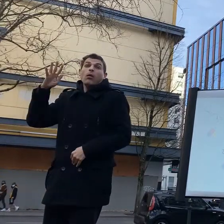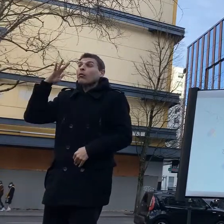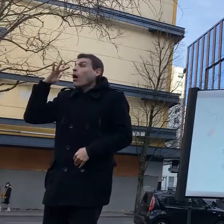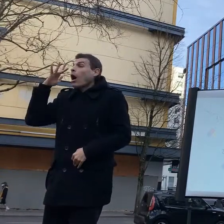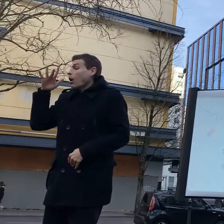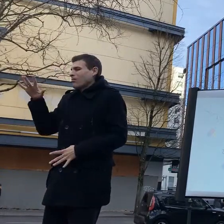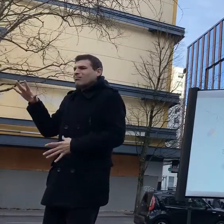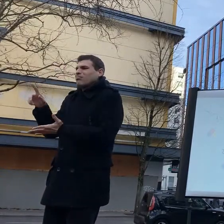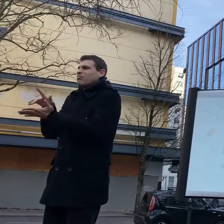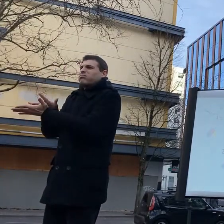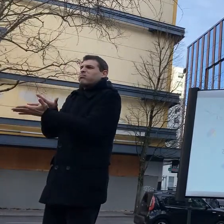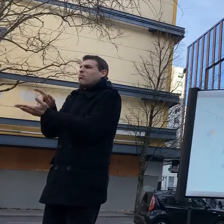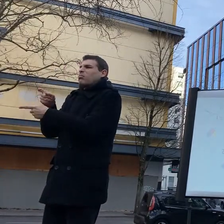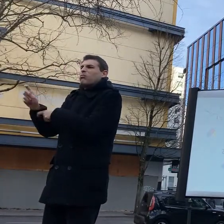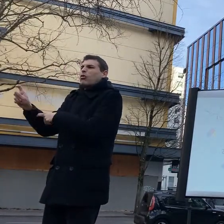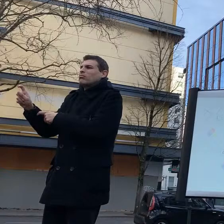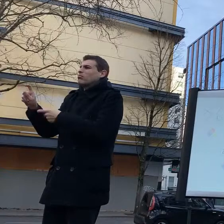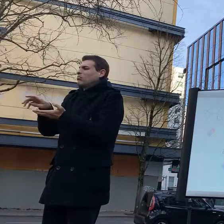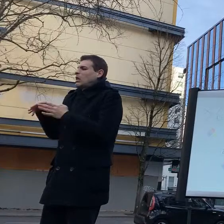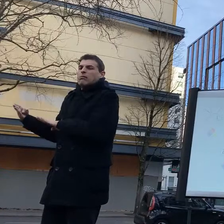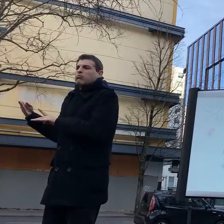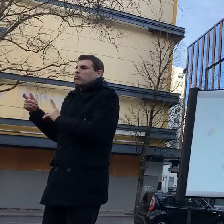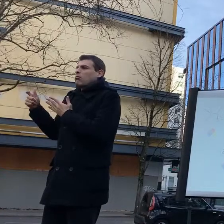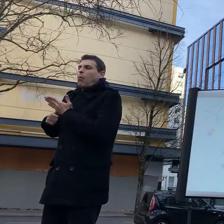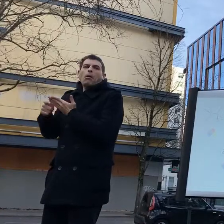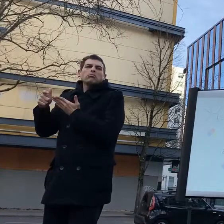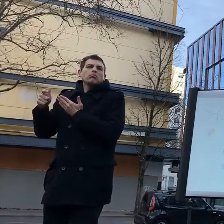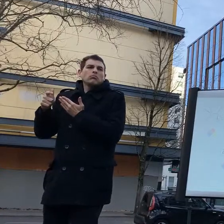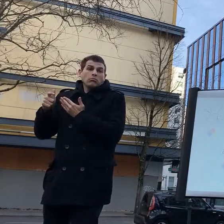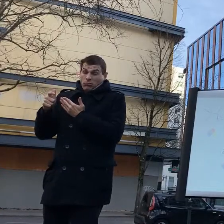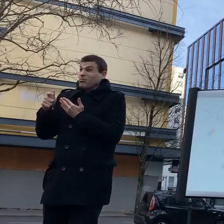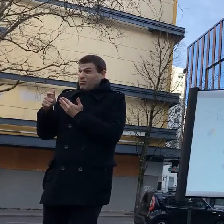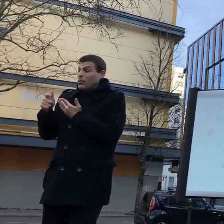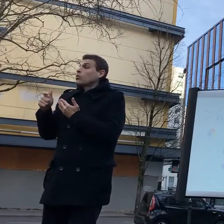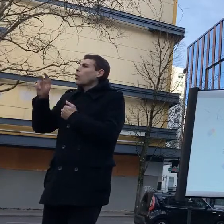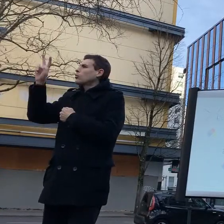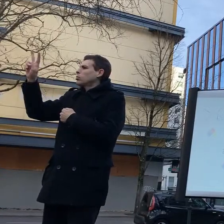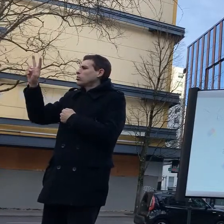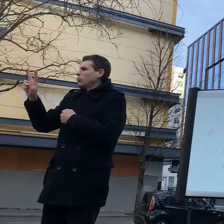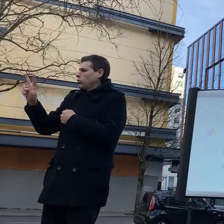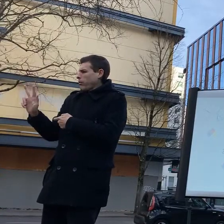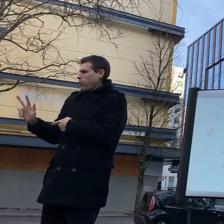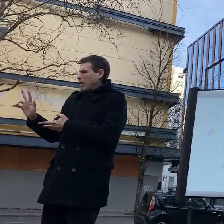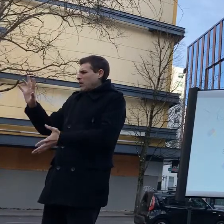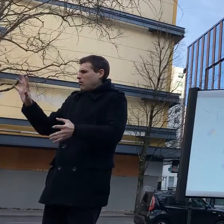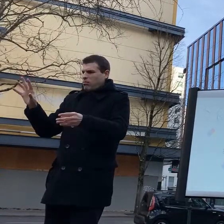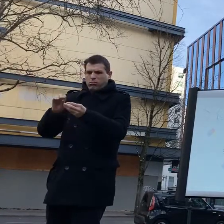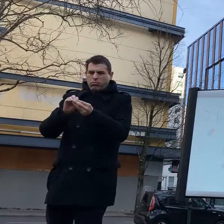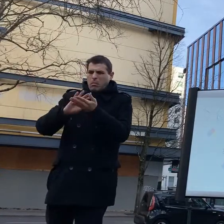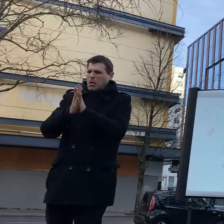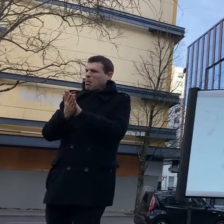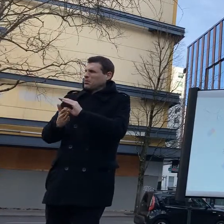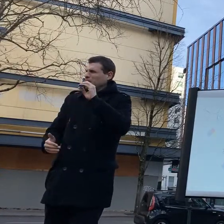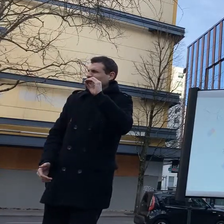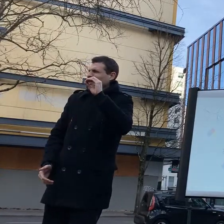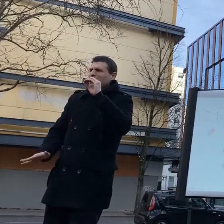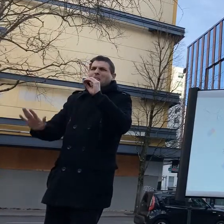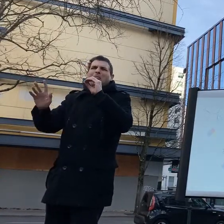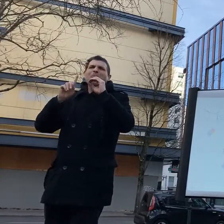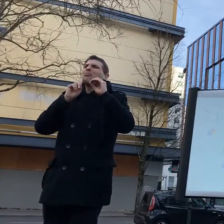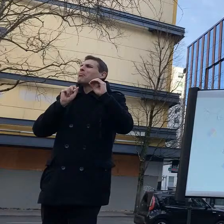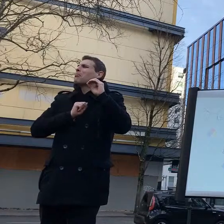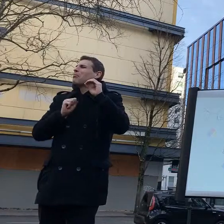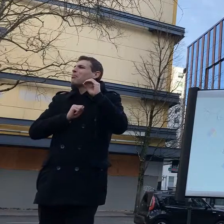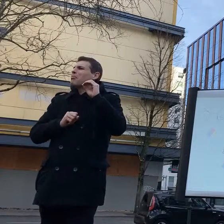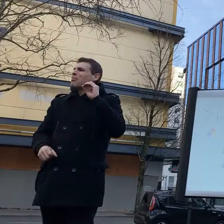the safe smoke formulation is considered to be less toxic than hexachloroethane but they rate it as a two on health and